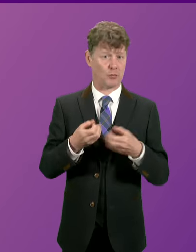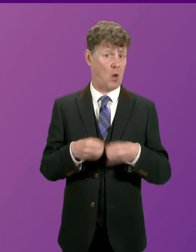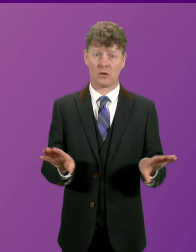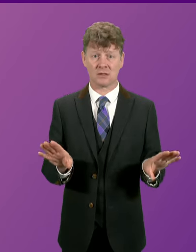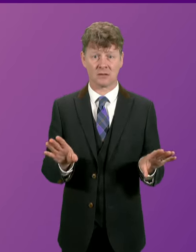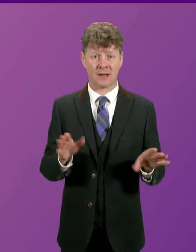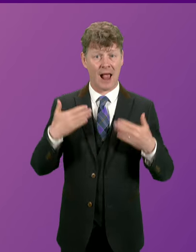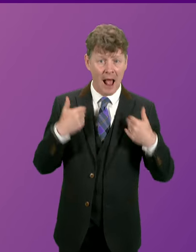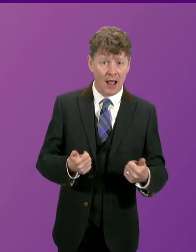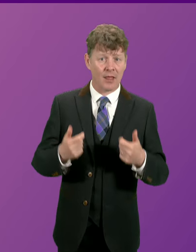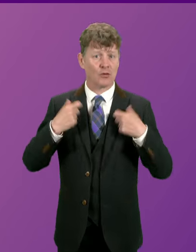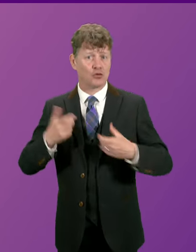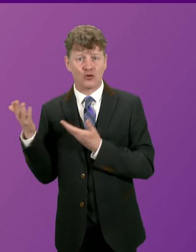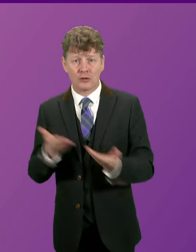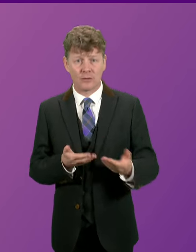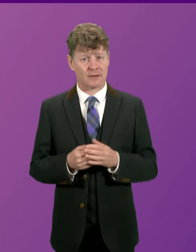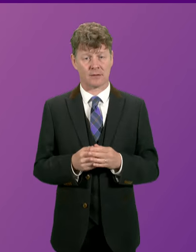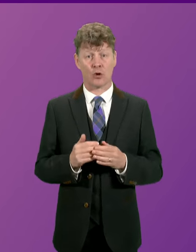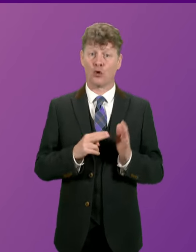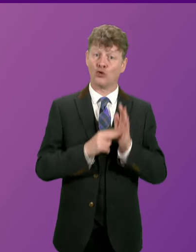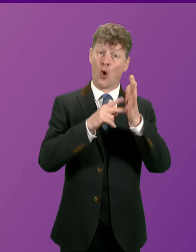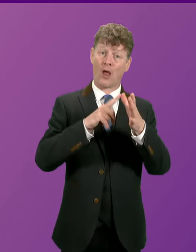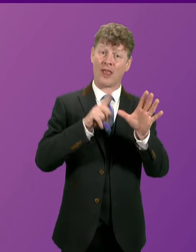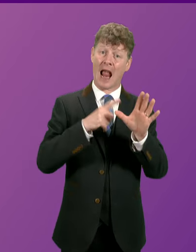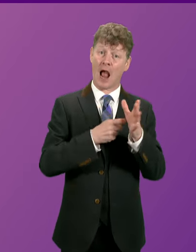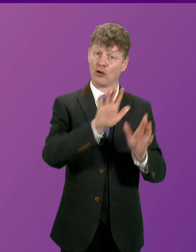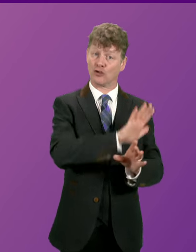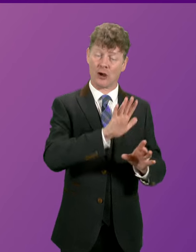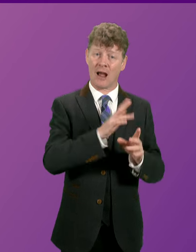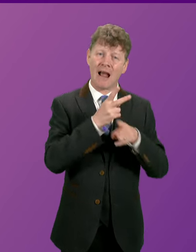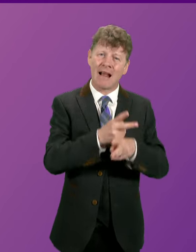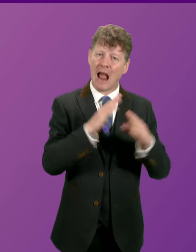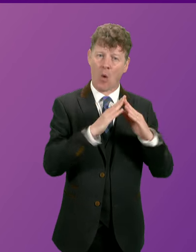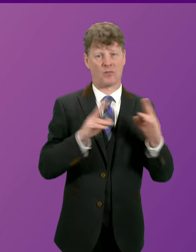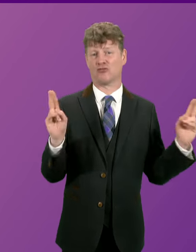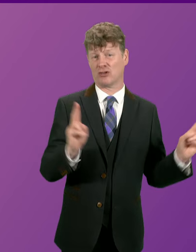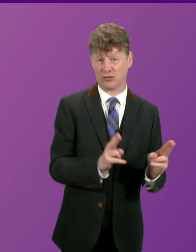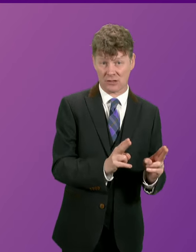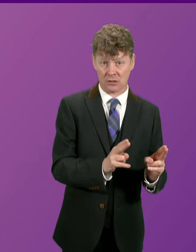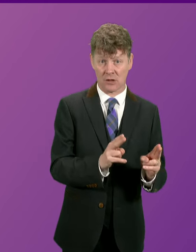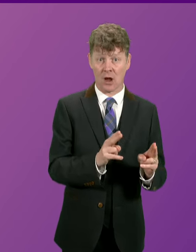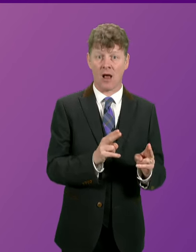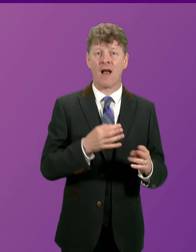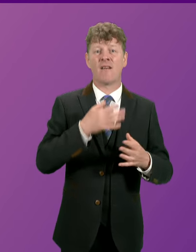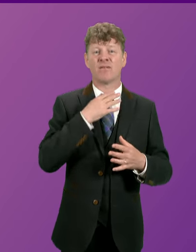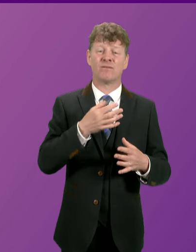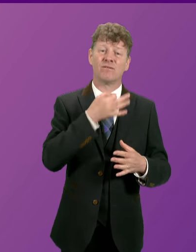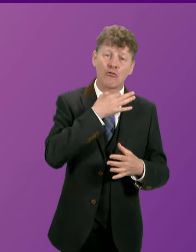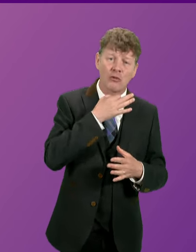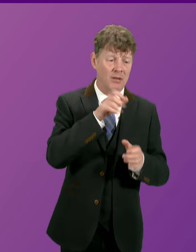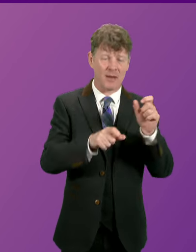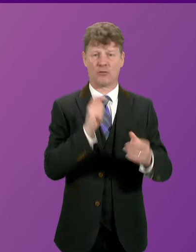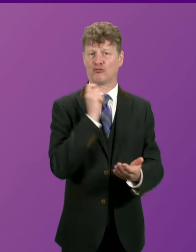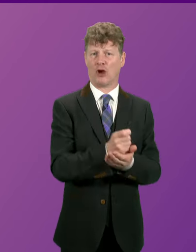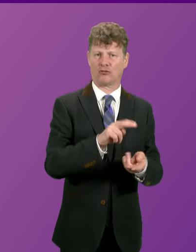health and social care services. In North Ayrshire, care homes have been reduced and charges for vulnerable people have increased. And in